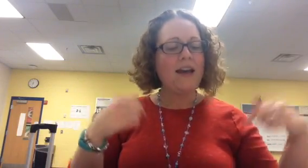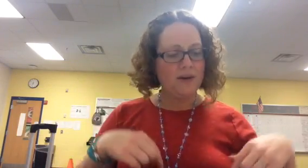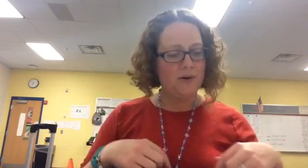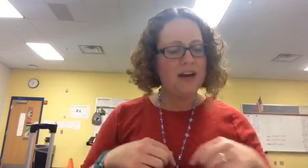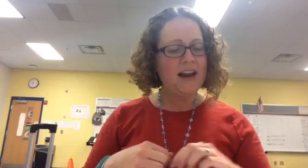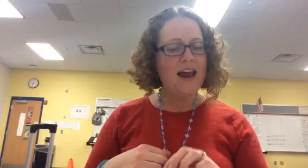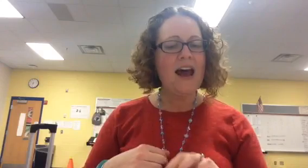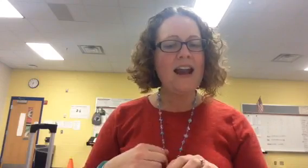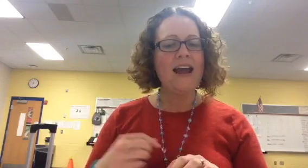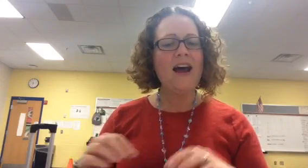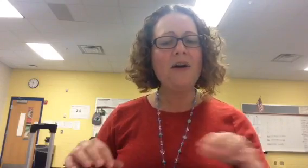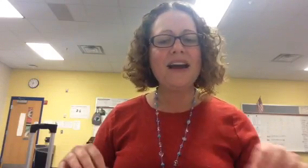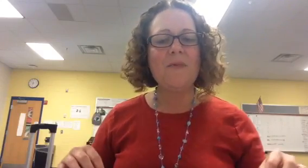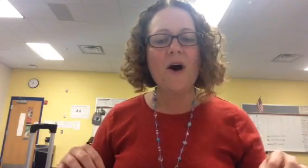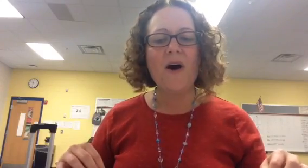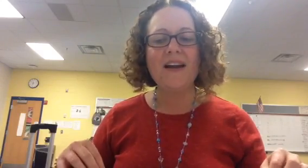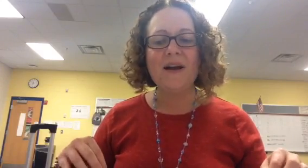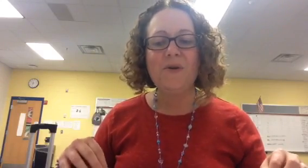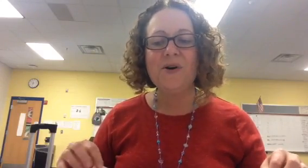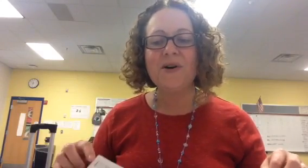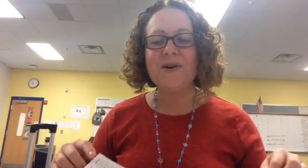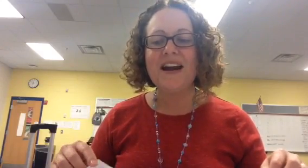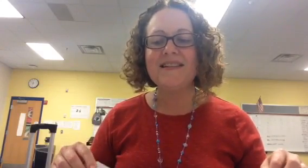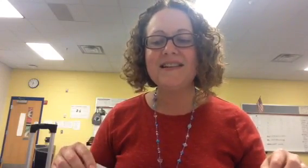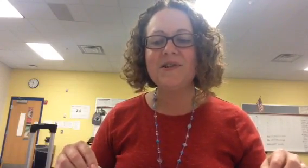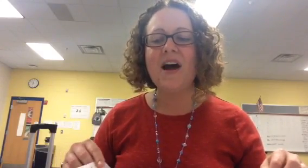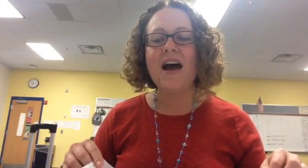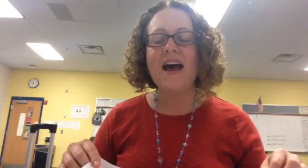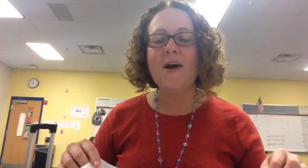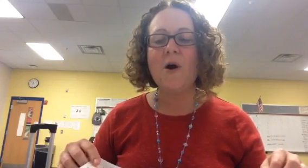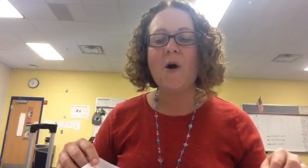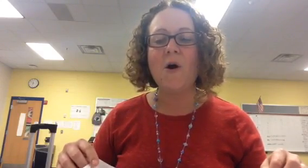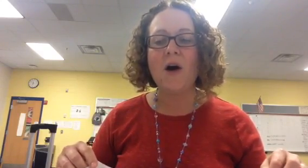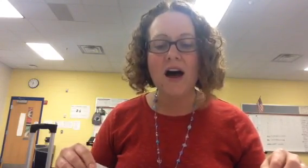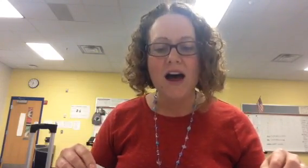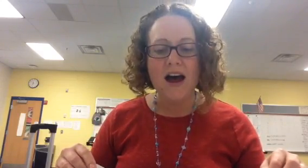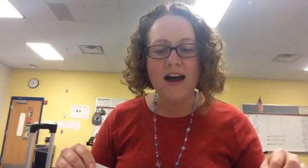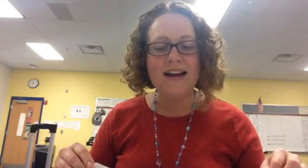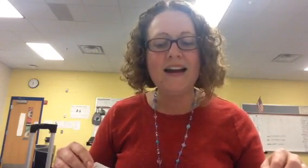You get a line and I'll get a pole and we'll go down to the crawdad hole, honey.